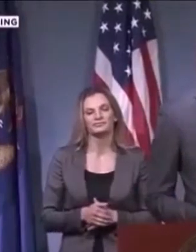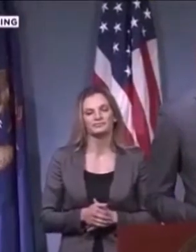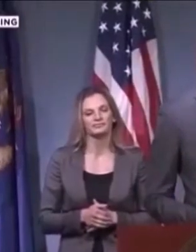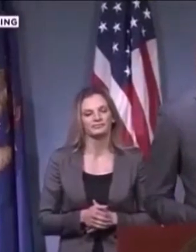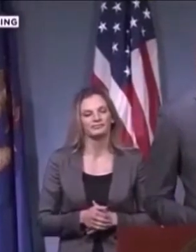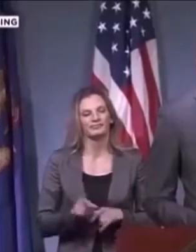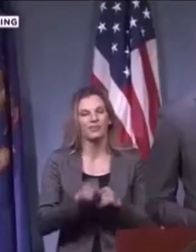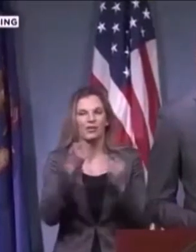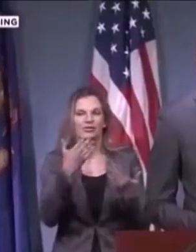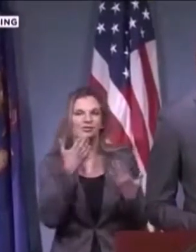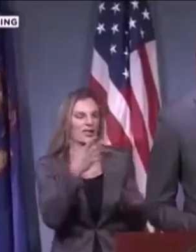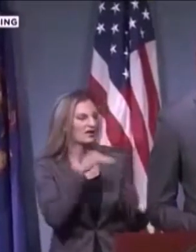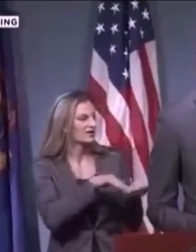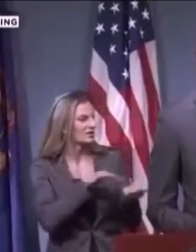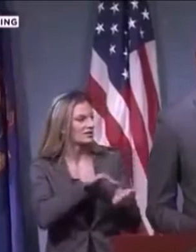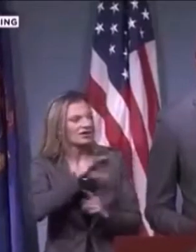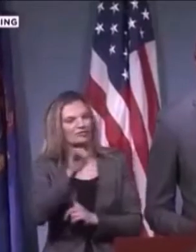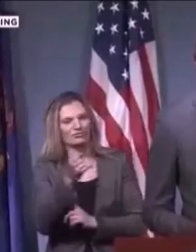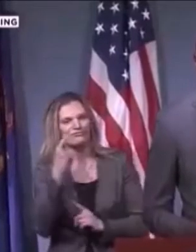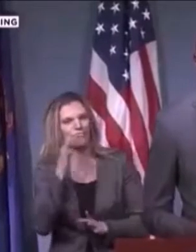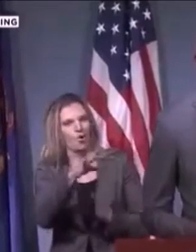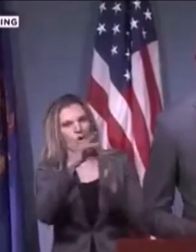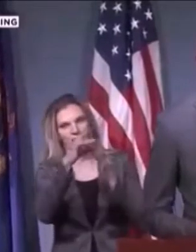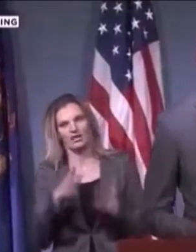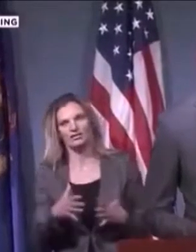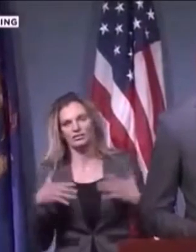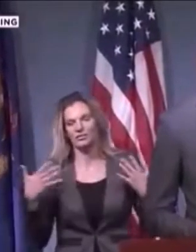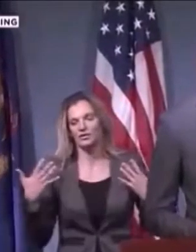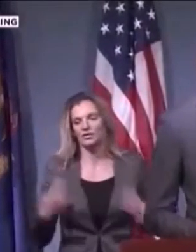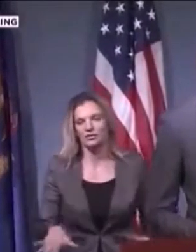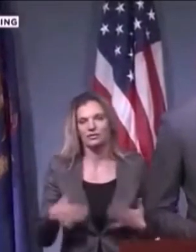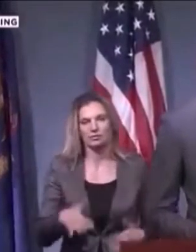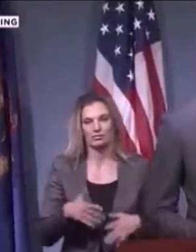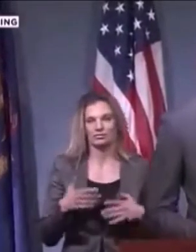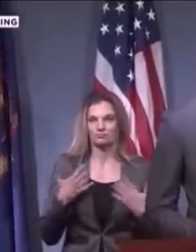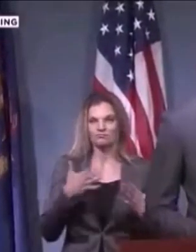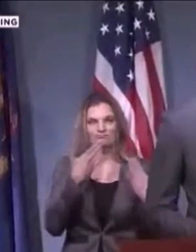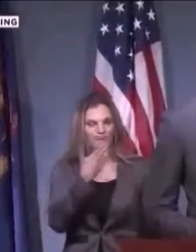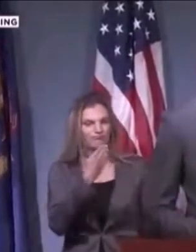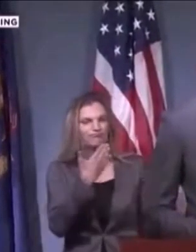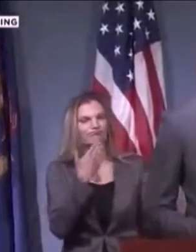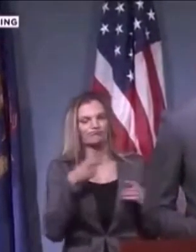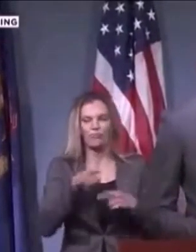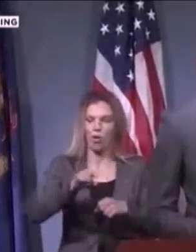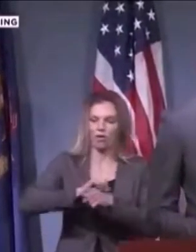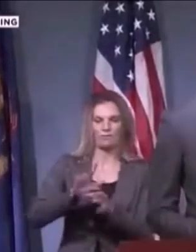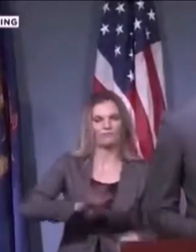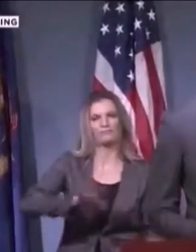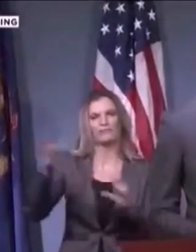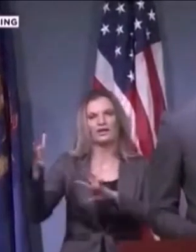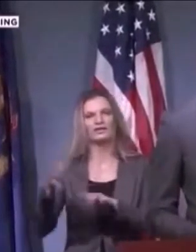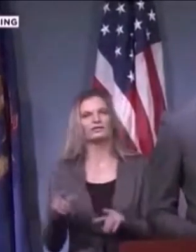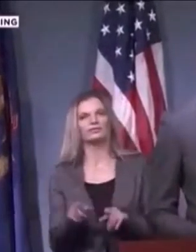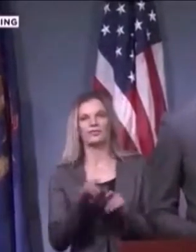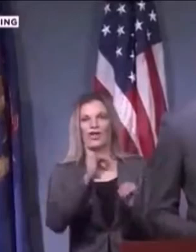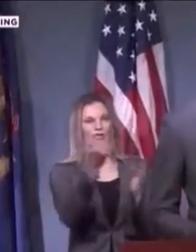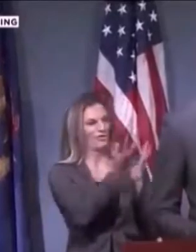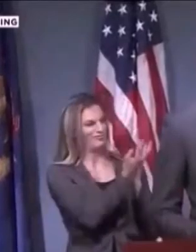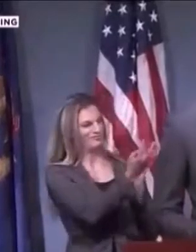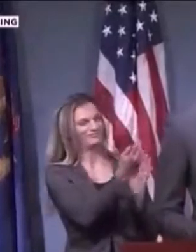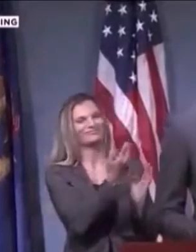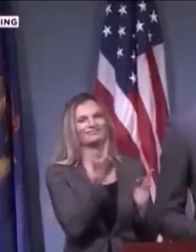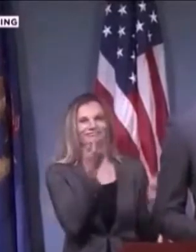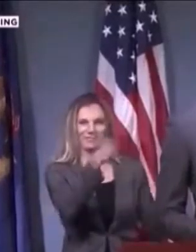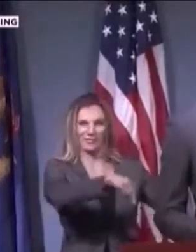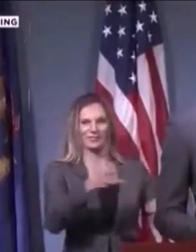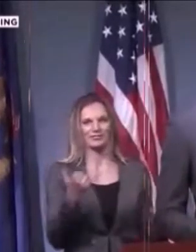23 of his family members died from COVID-19, 23. I'm having a hard time believing that the chief medical